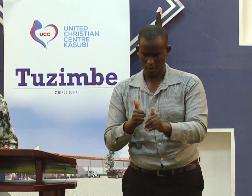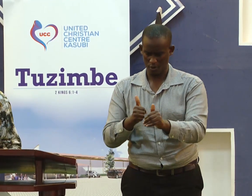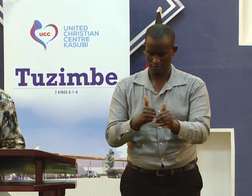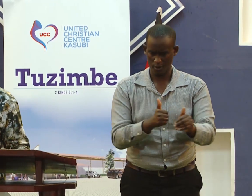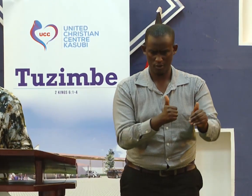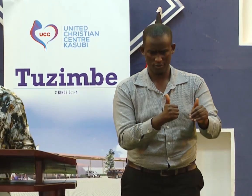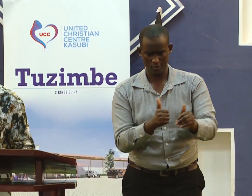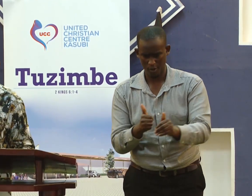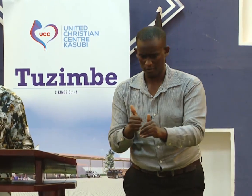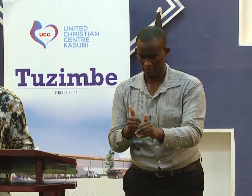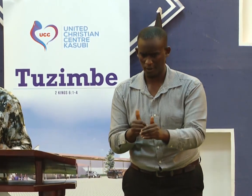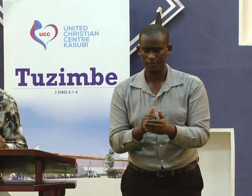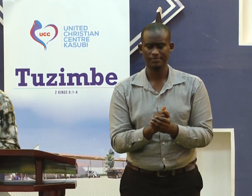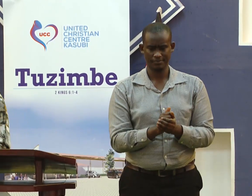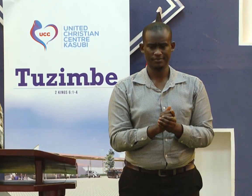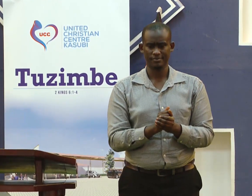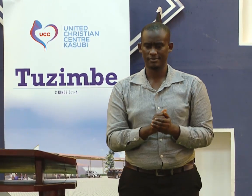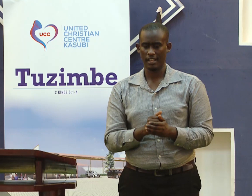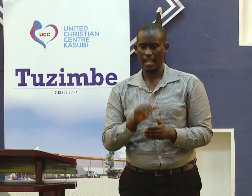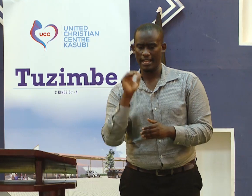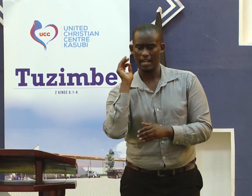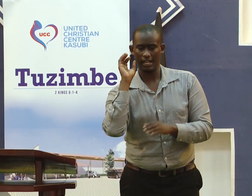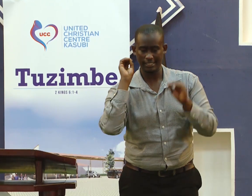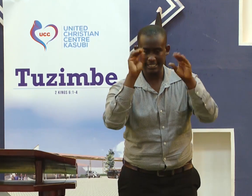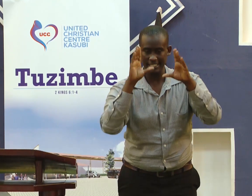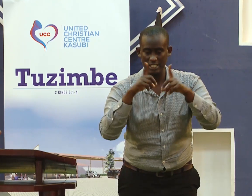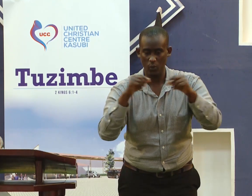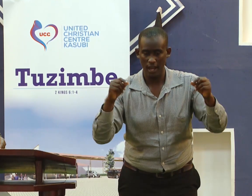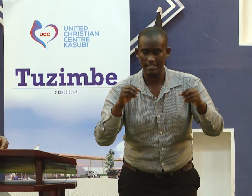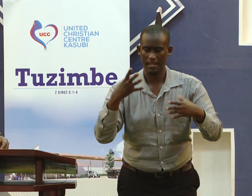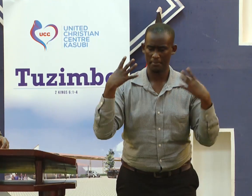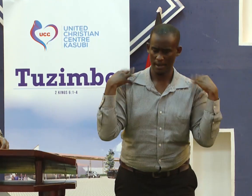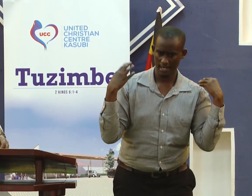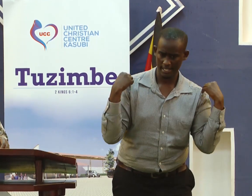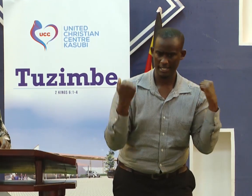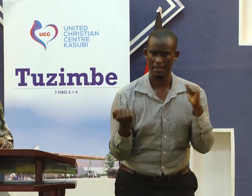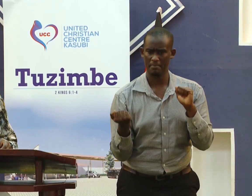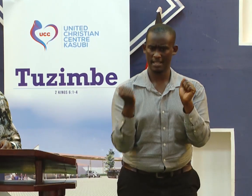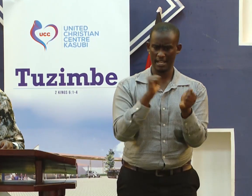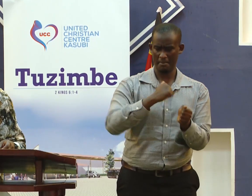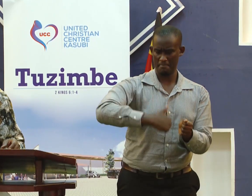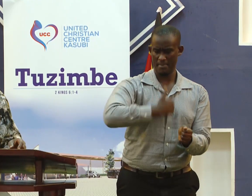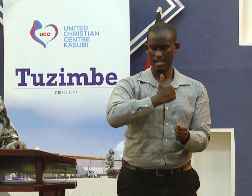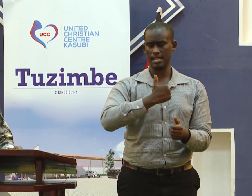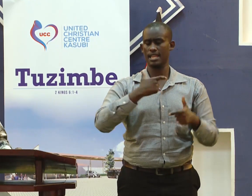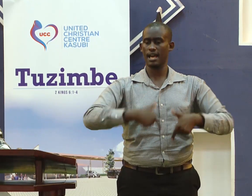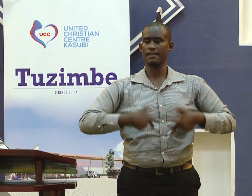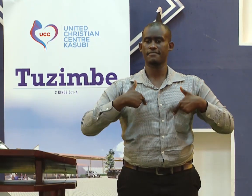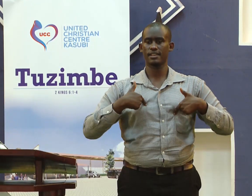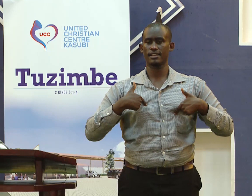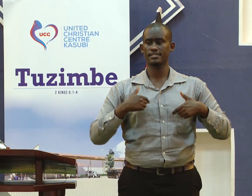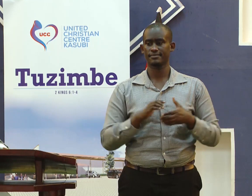And when they are ready to obey what they are being taught and put it into practice and it becomes part and parcel of their life.